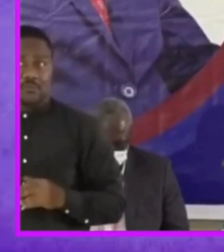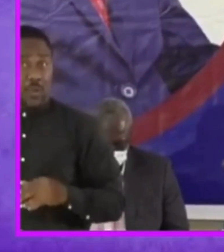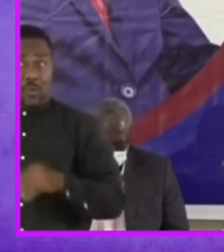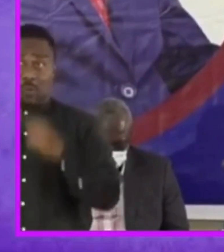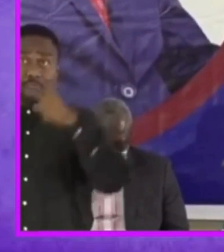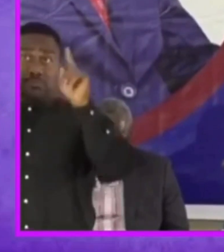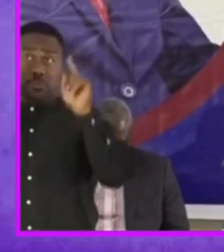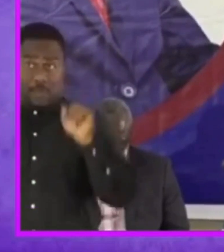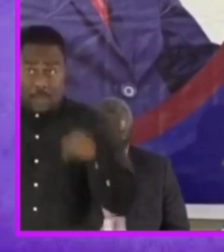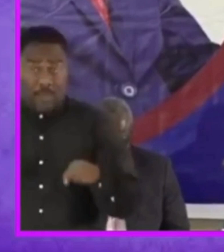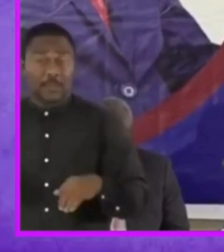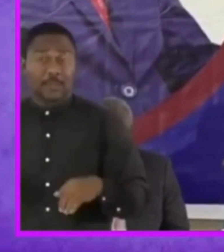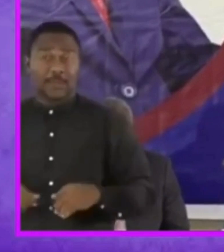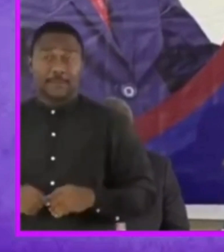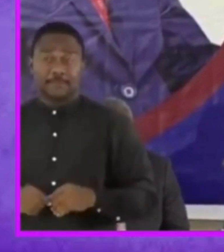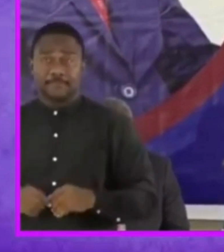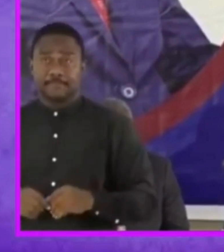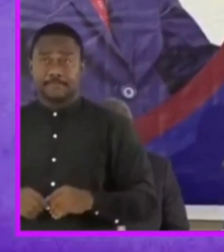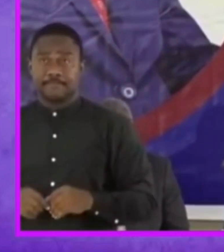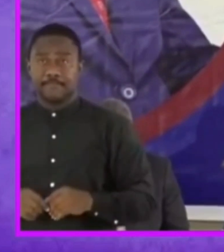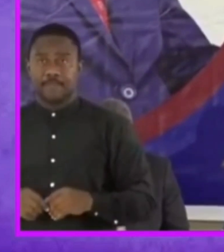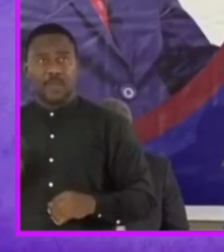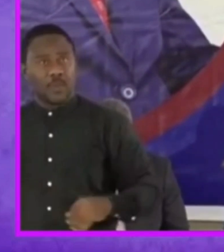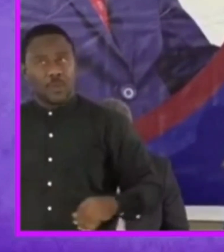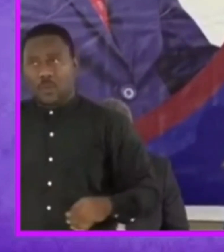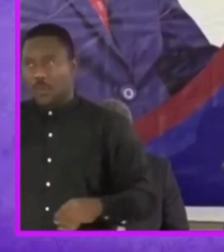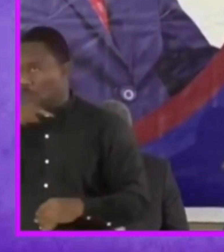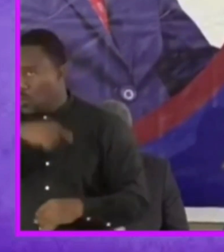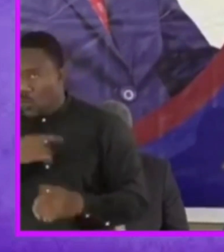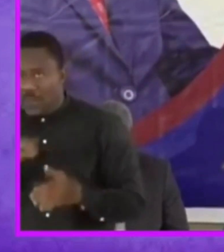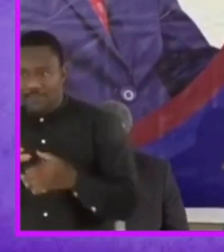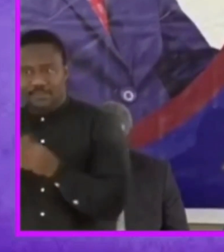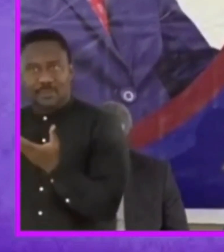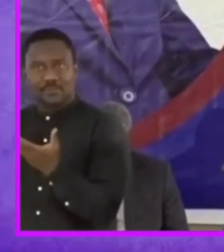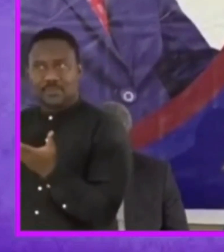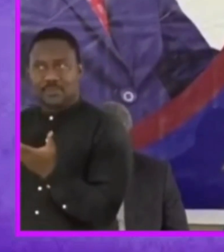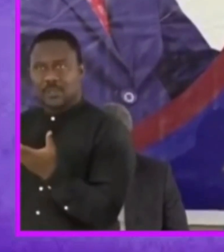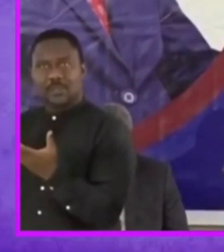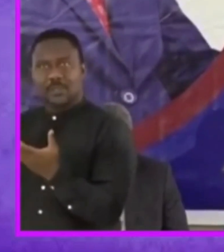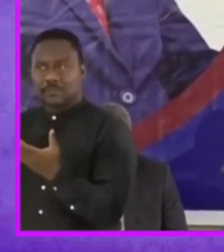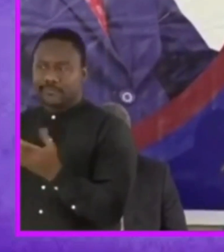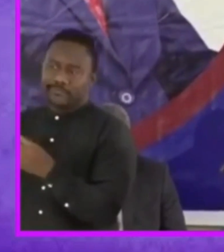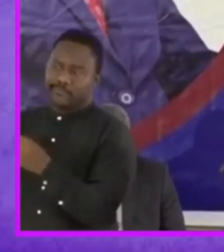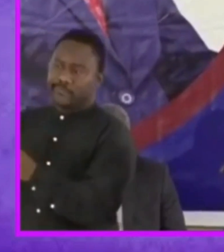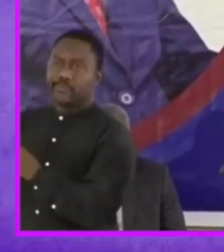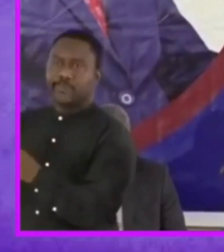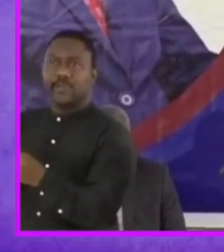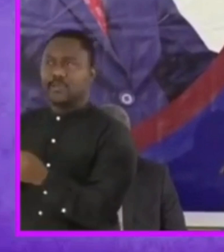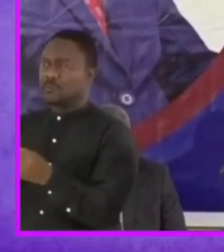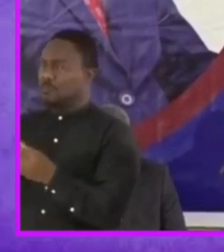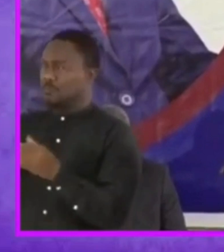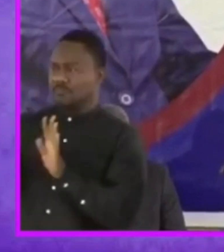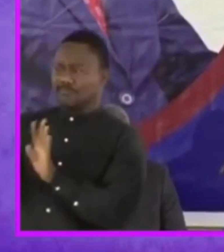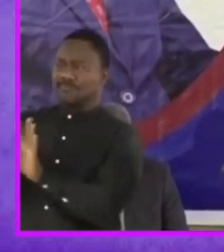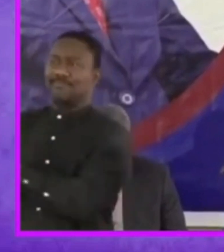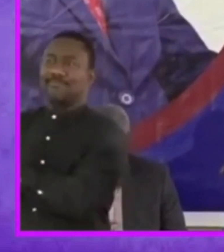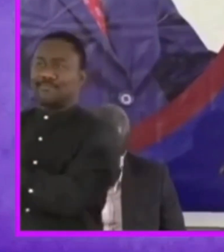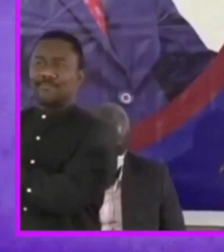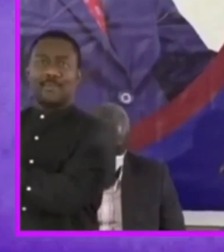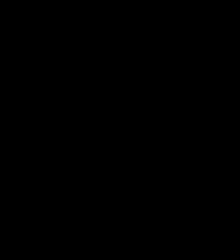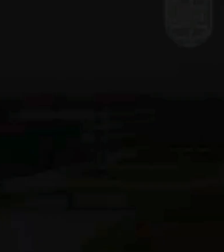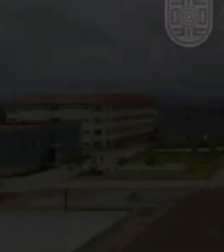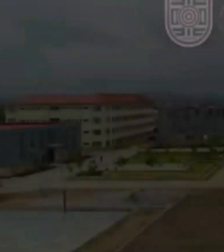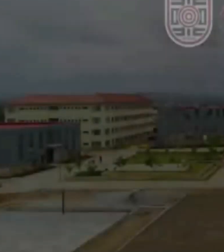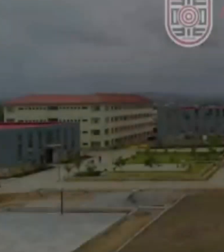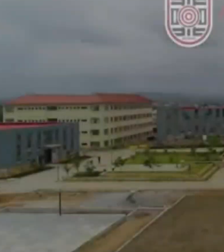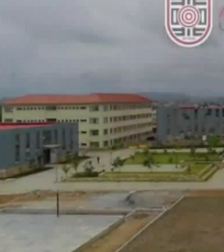we can together follow the leadership of many and do a better job for our